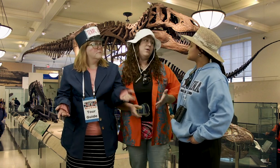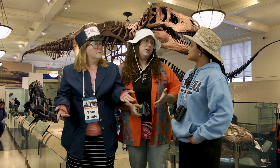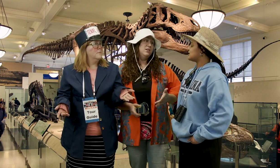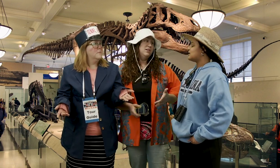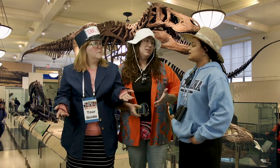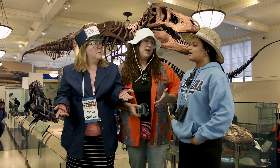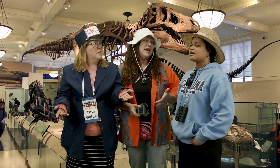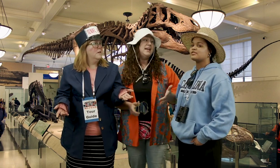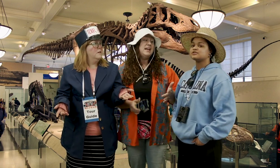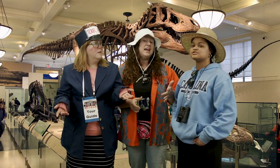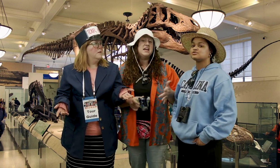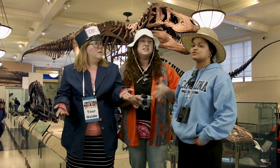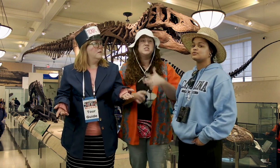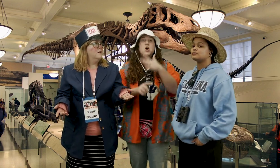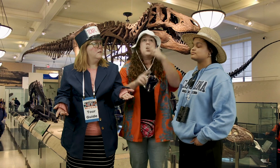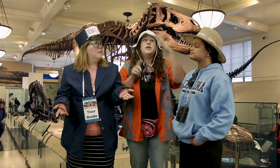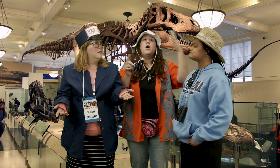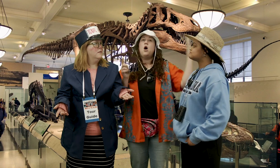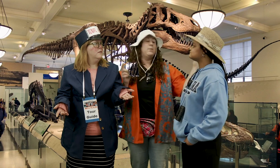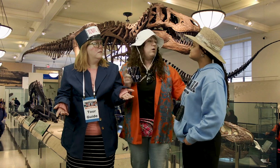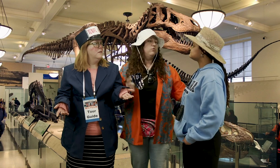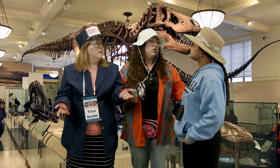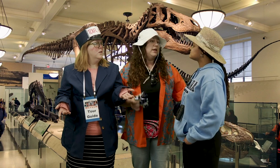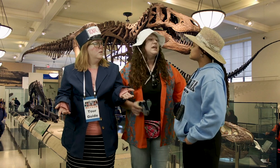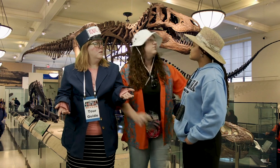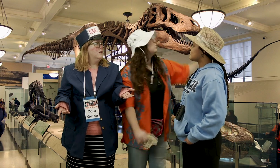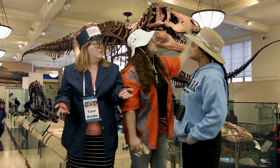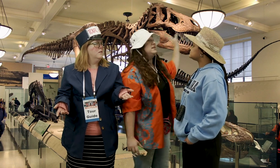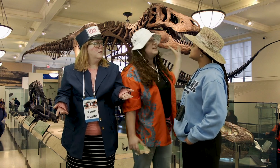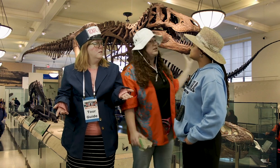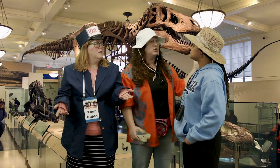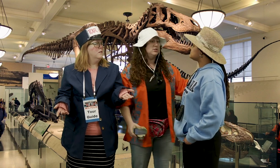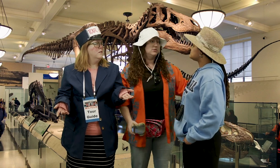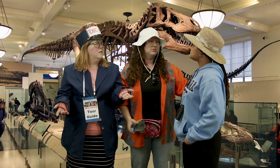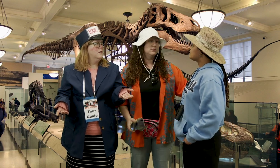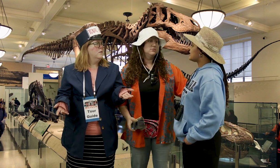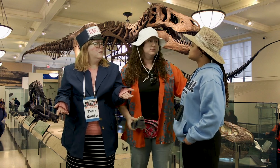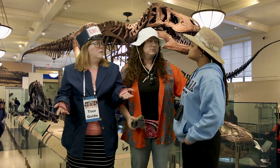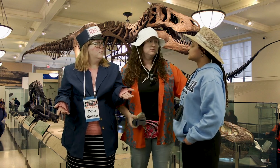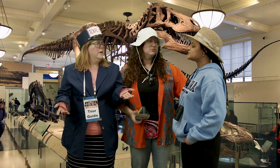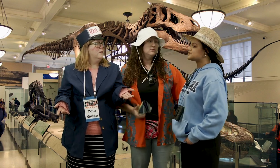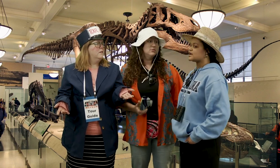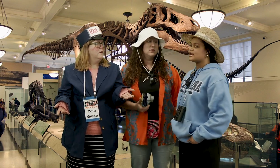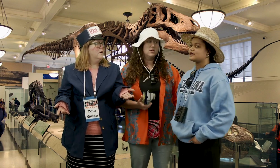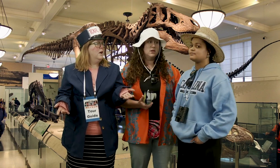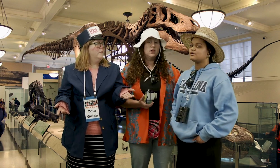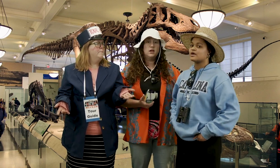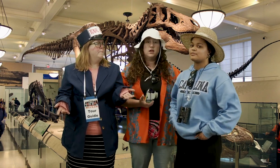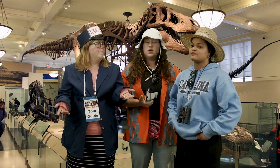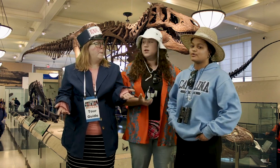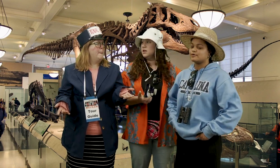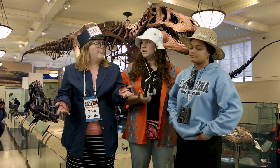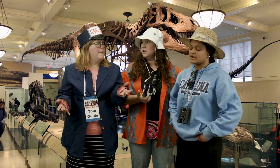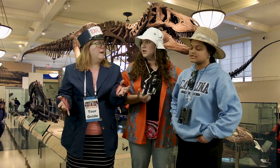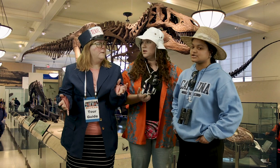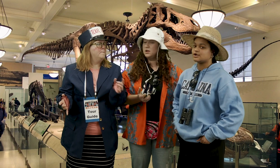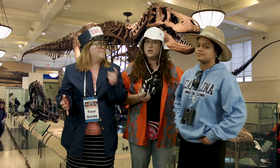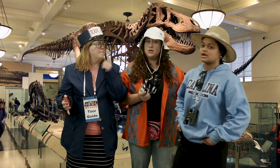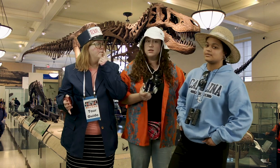power and he is like all powerful like even more than these dinosaurs well I wish I knew that before I started becoming